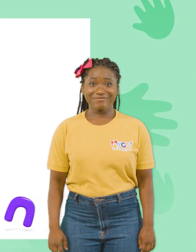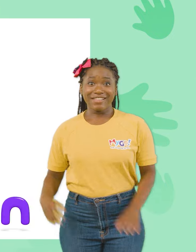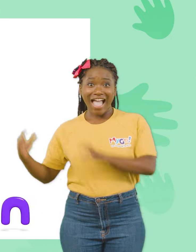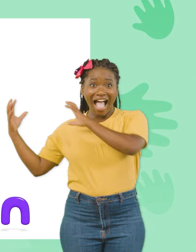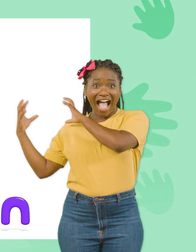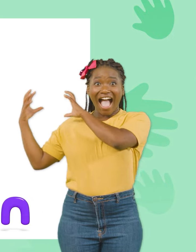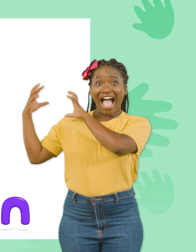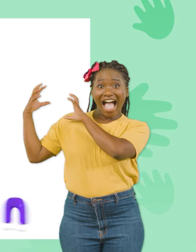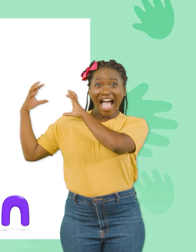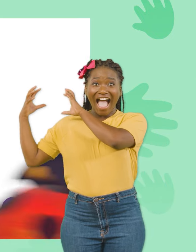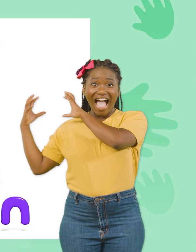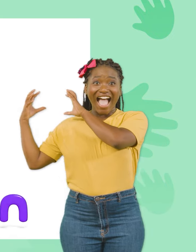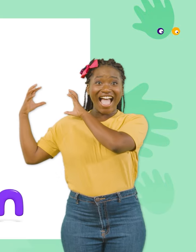Cocoa Mellon!